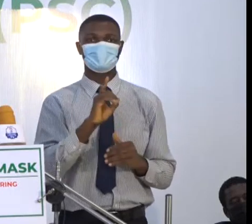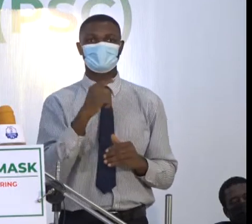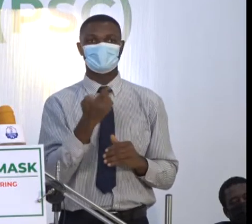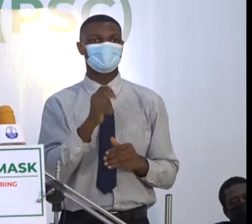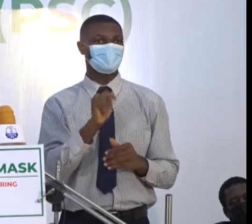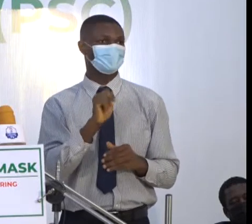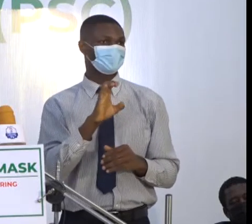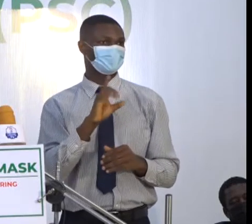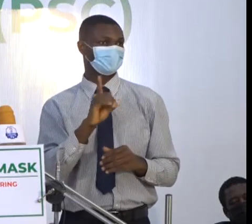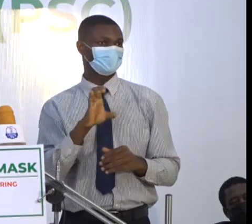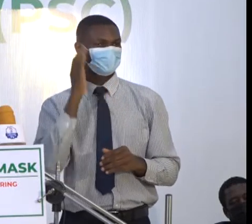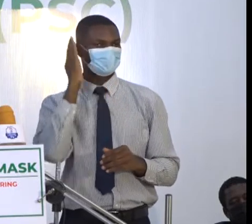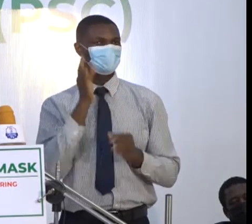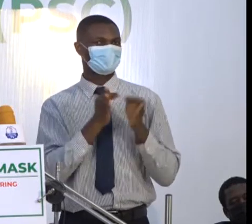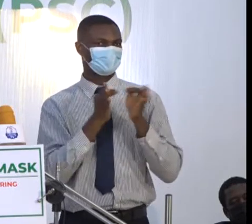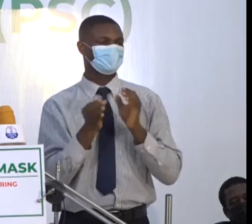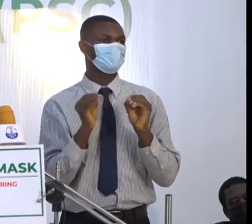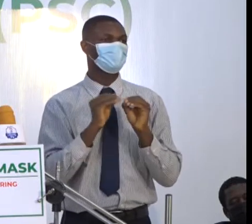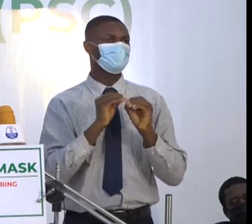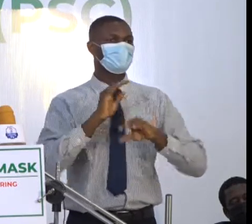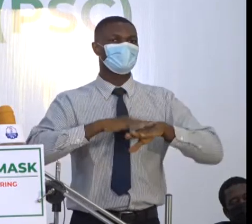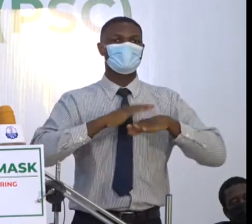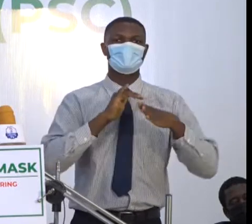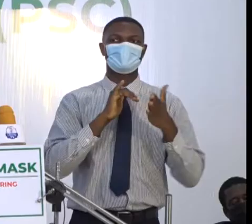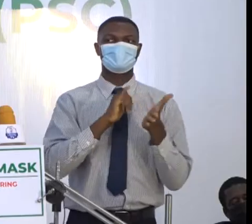for Disease Control, will elaborate on this development.